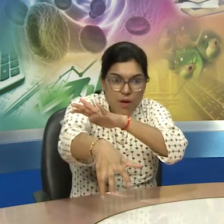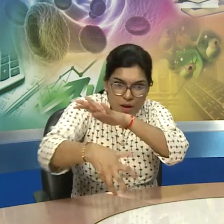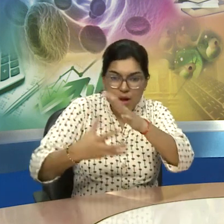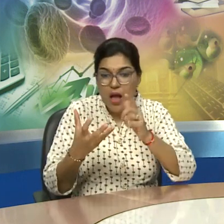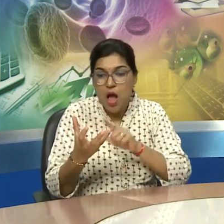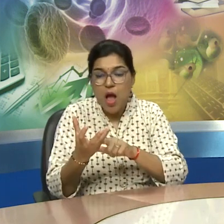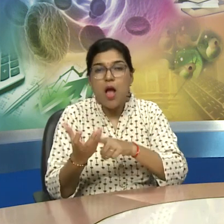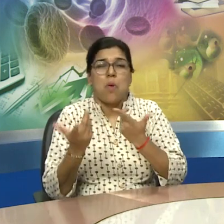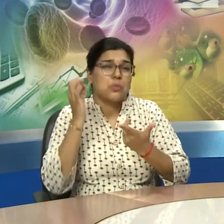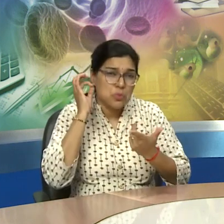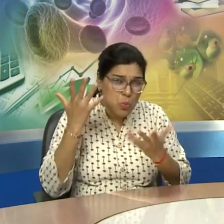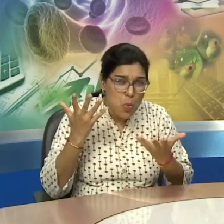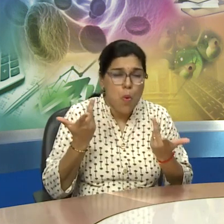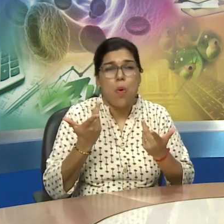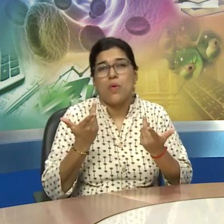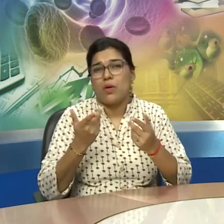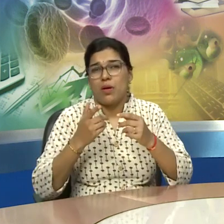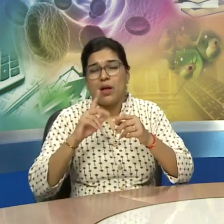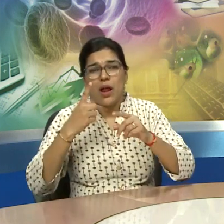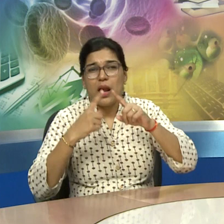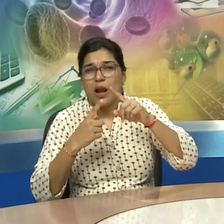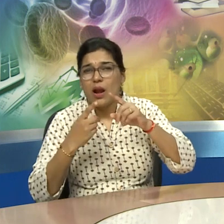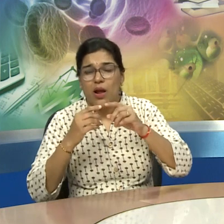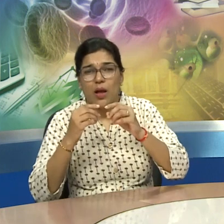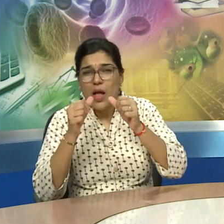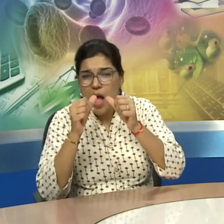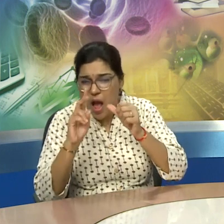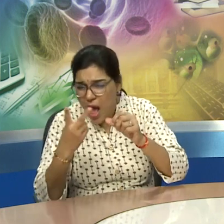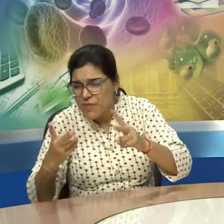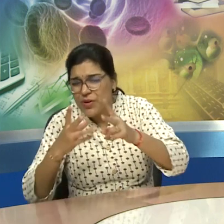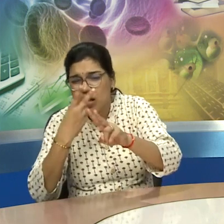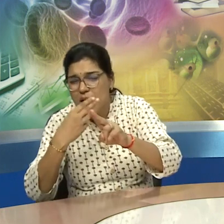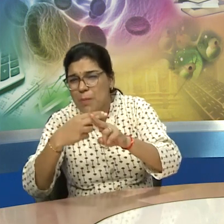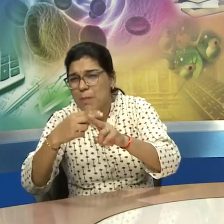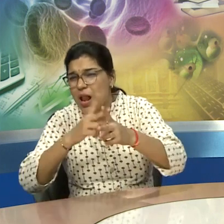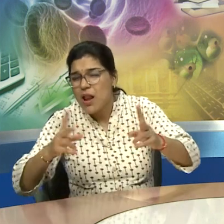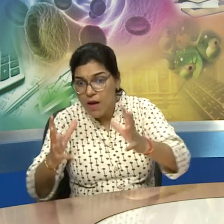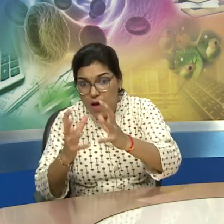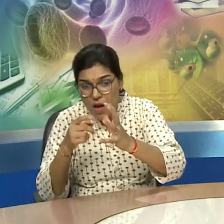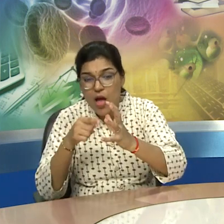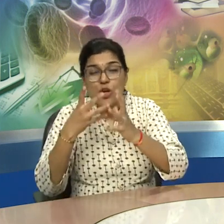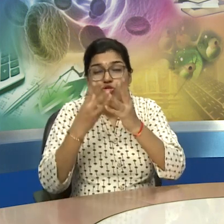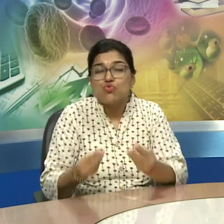melting the rocks which was having some metal inside it